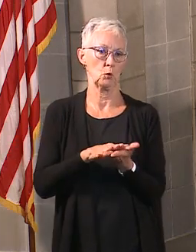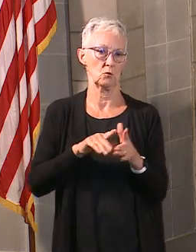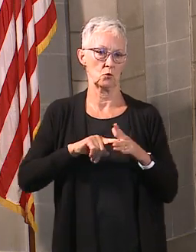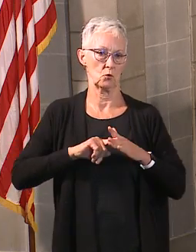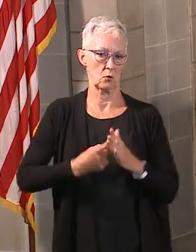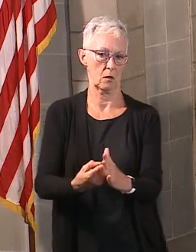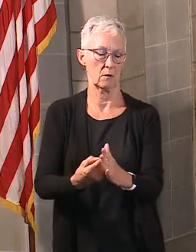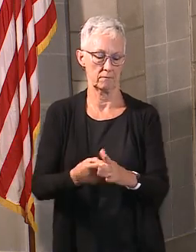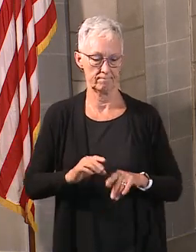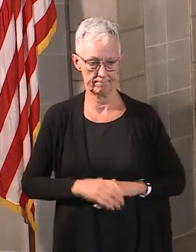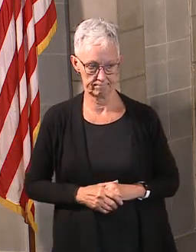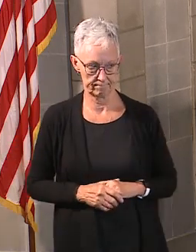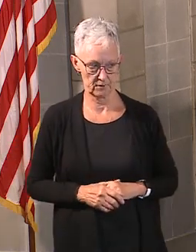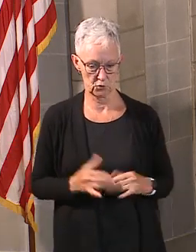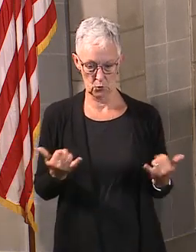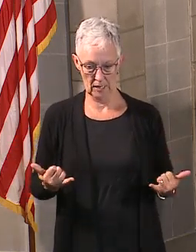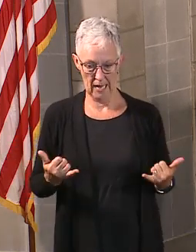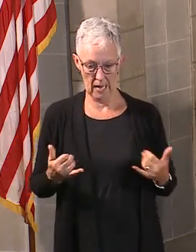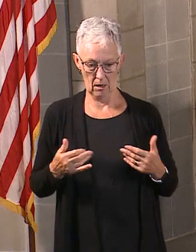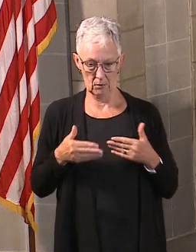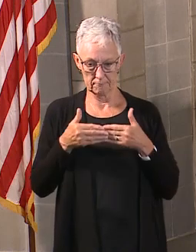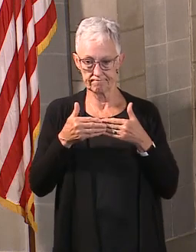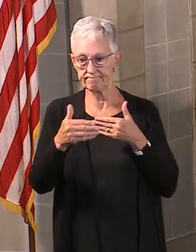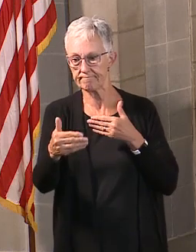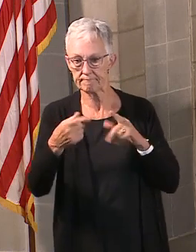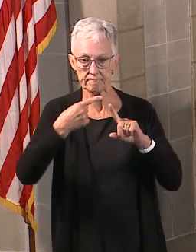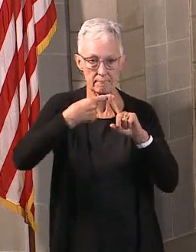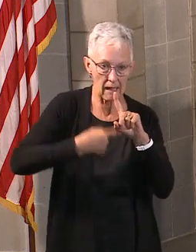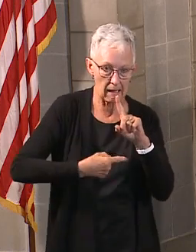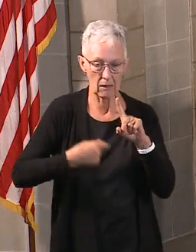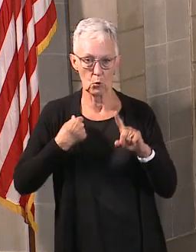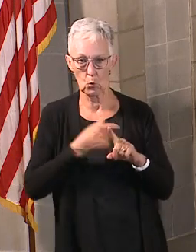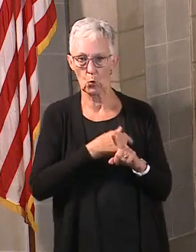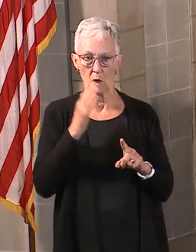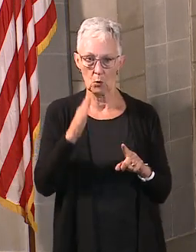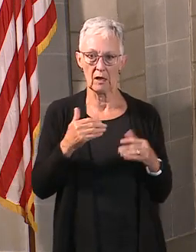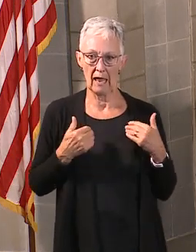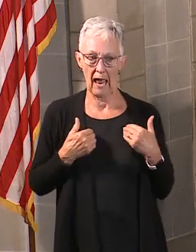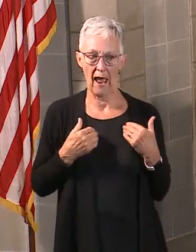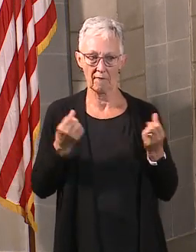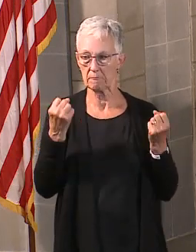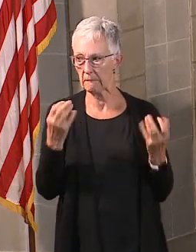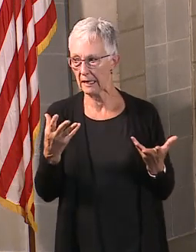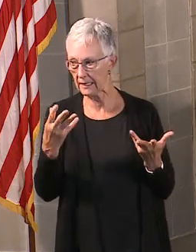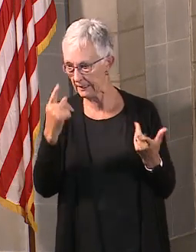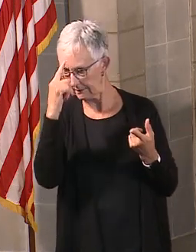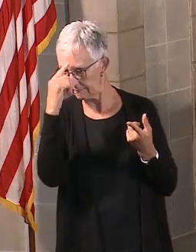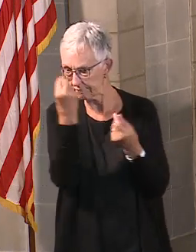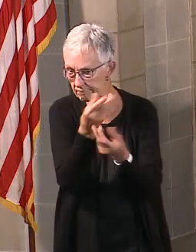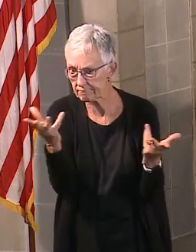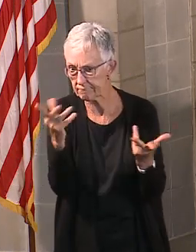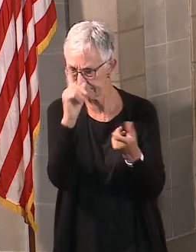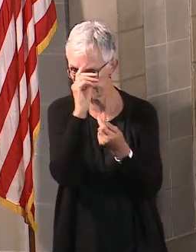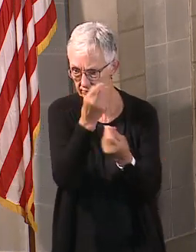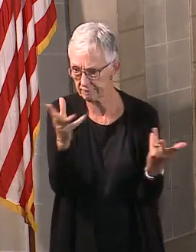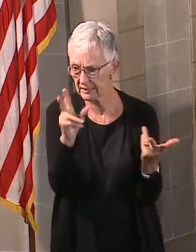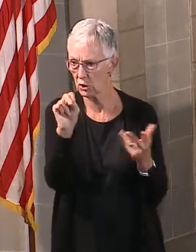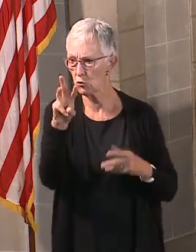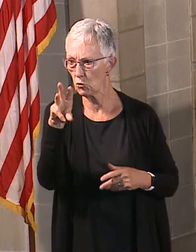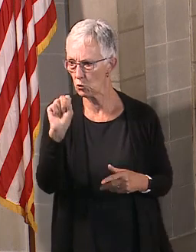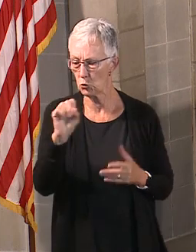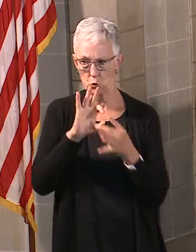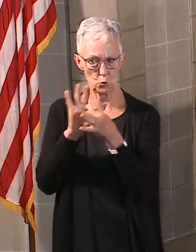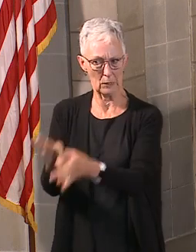course of the next month or so, we're going to have a number of press briefings with regard to what educational leaders have planned for